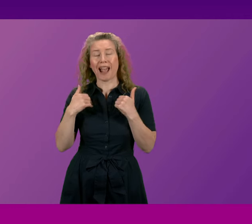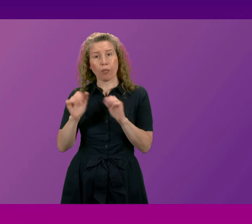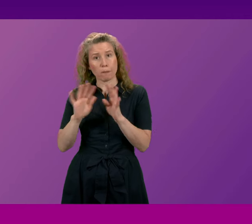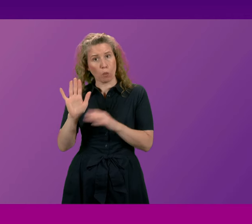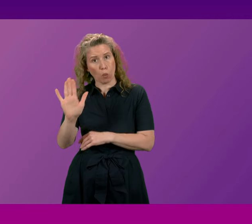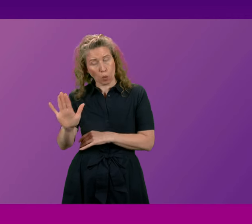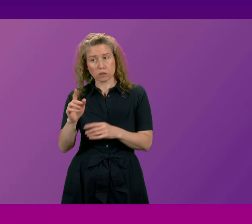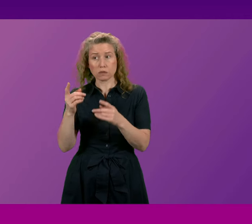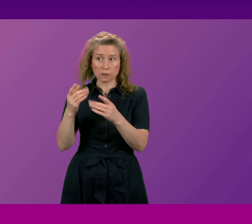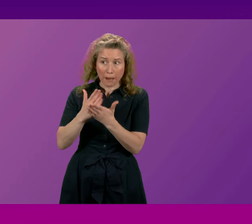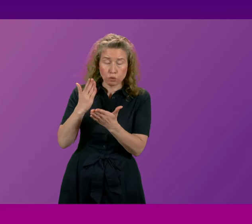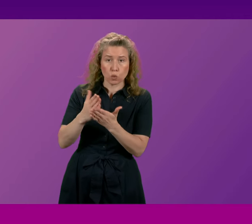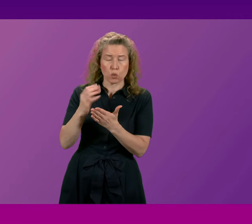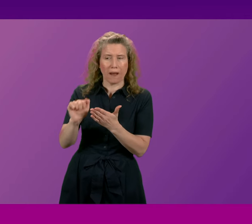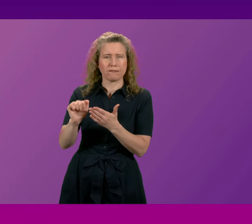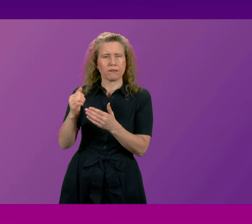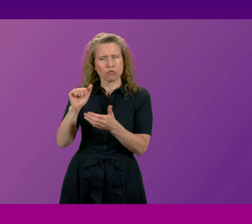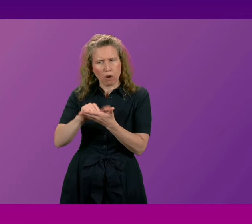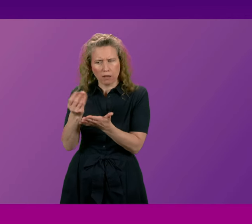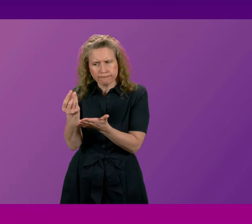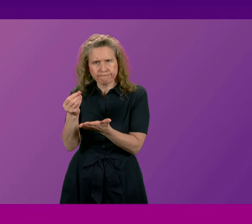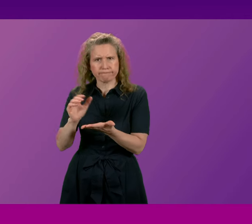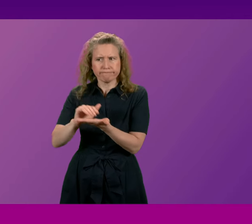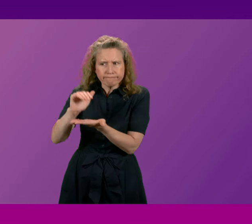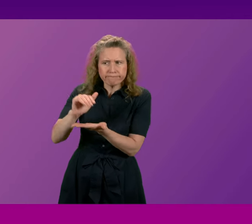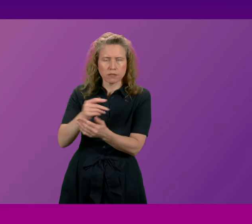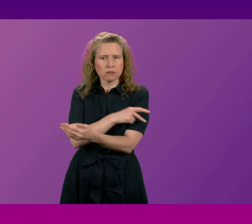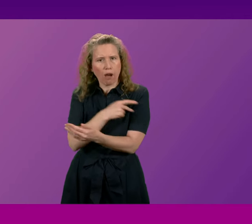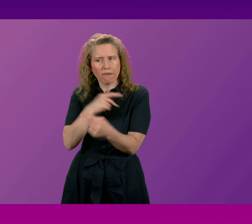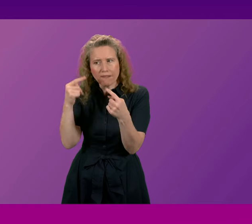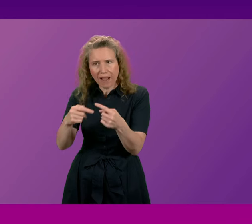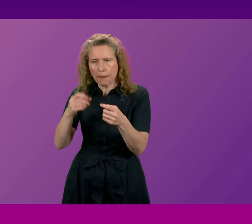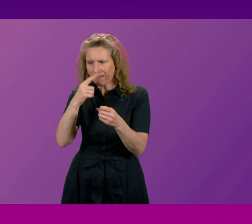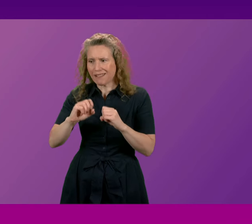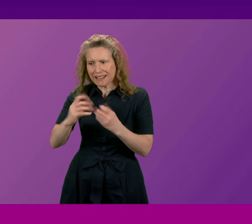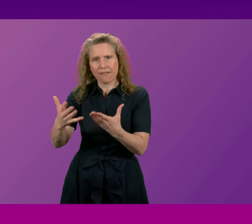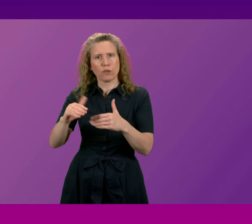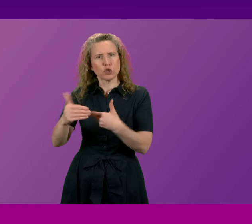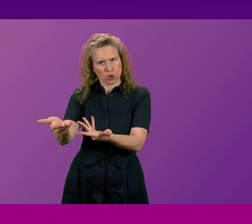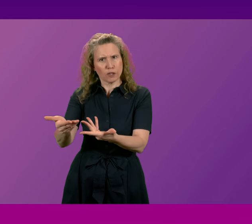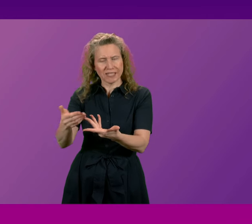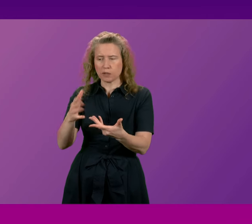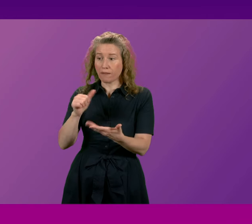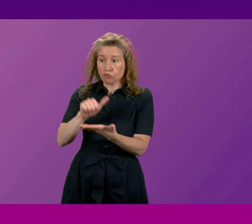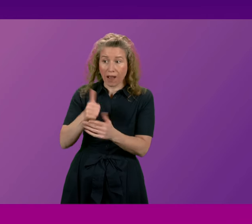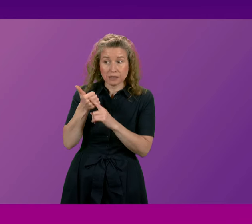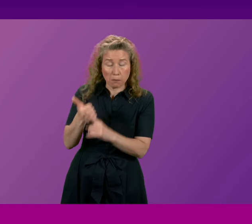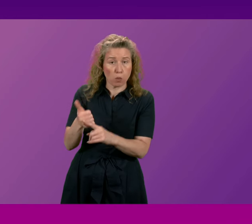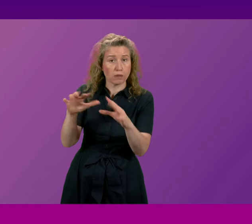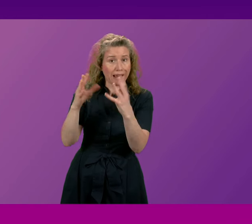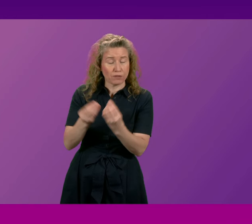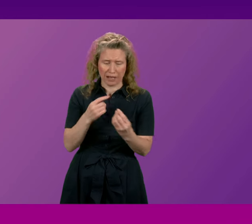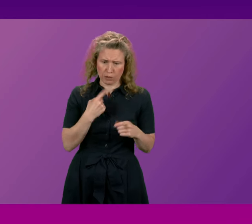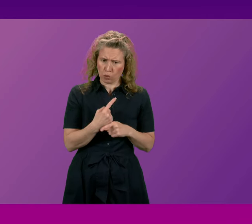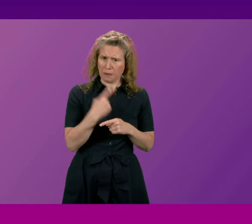ensure that they've got the resources and the staffing available to deliver the services and the support that I talked about in the